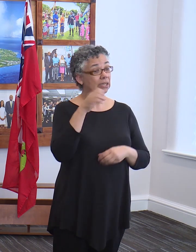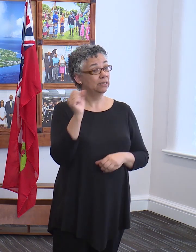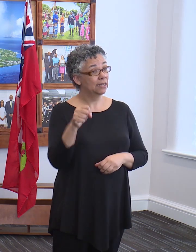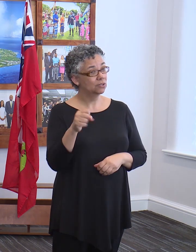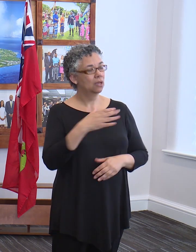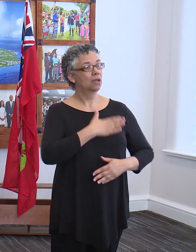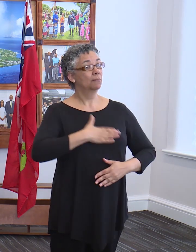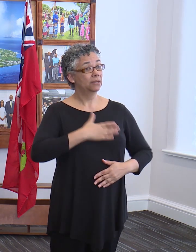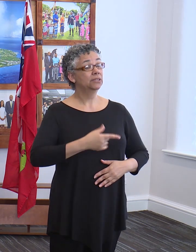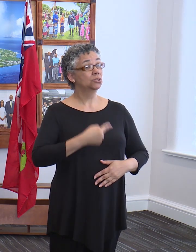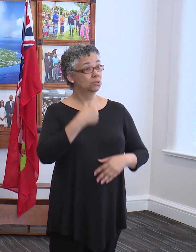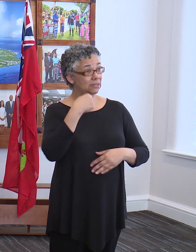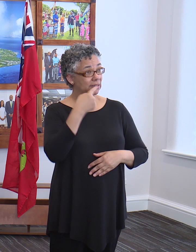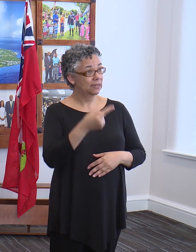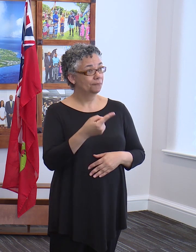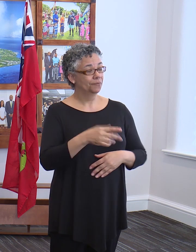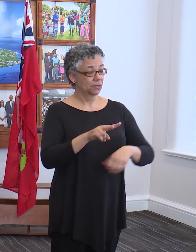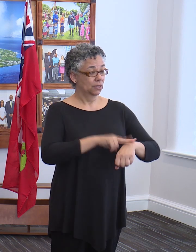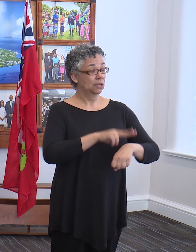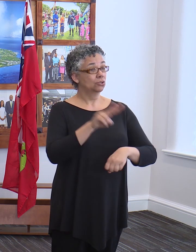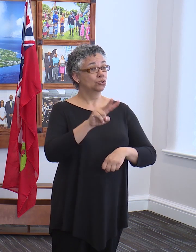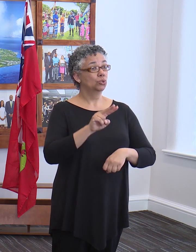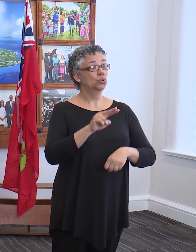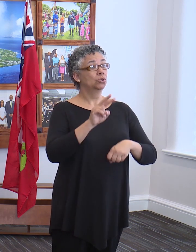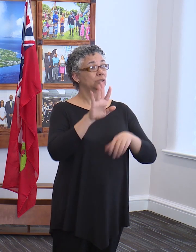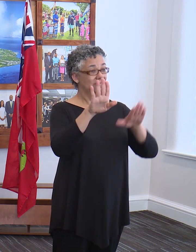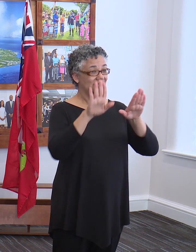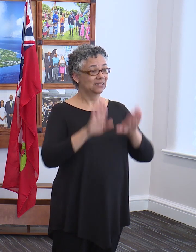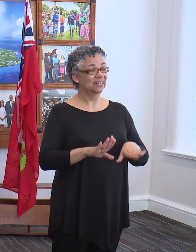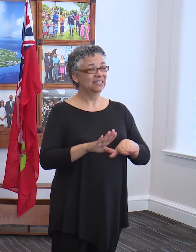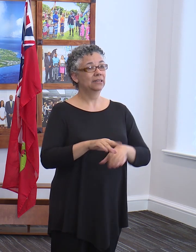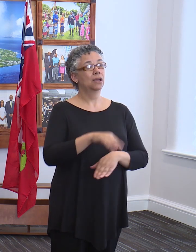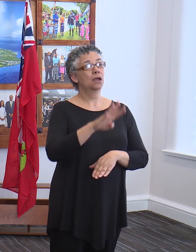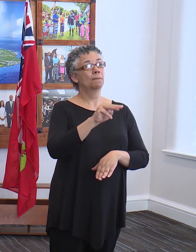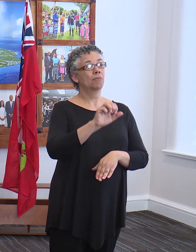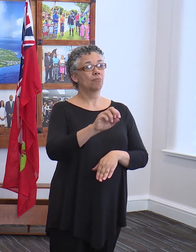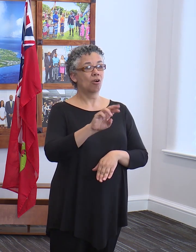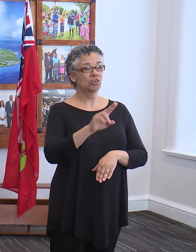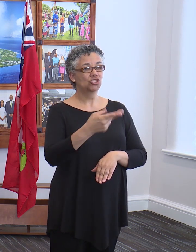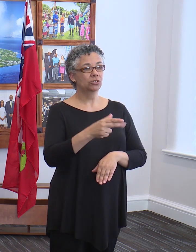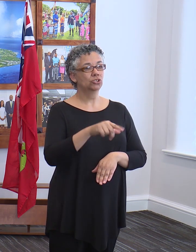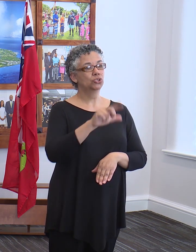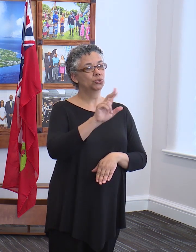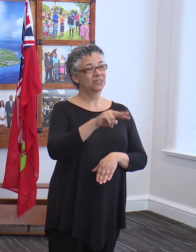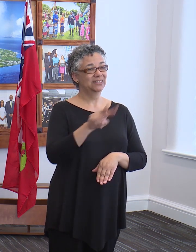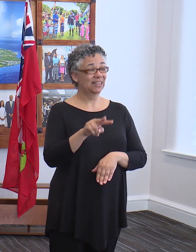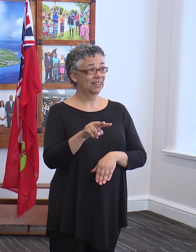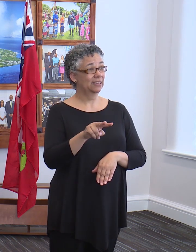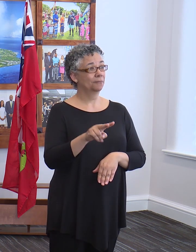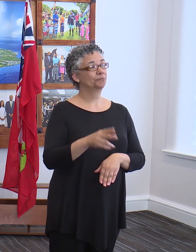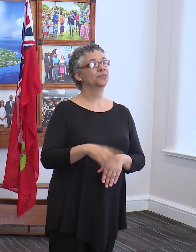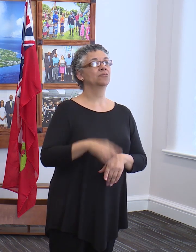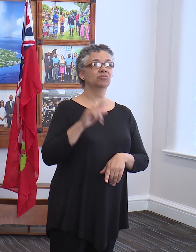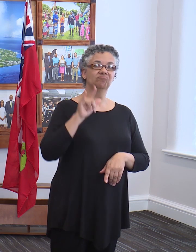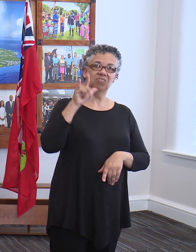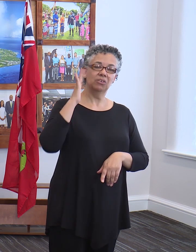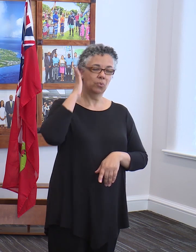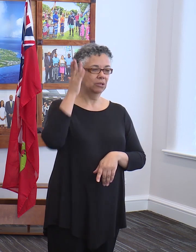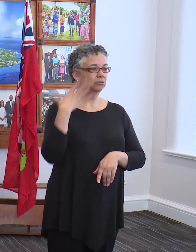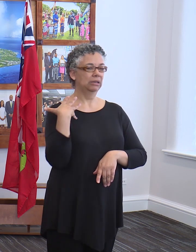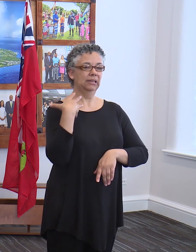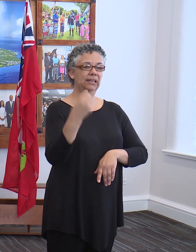at 2 o'clock p.m. on Sunday the 22nd of March, WestJet 2710 will depart from Toronto, Canada,